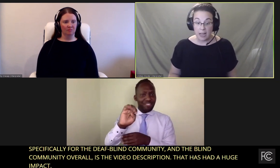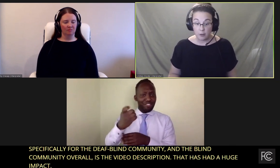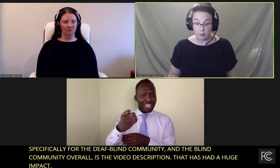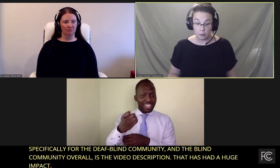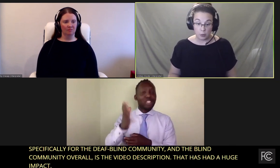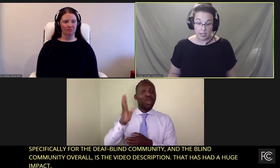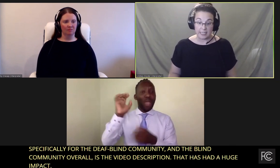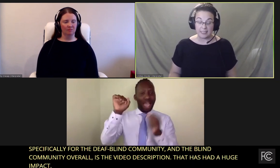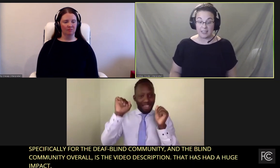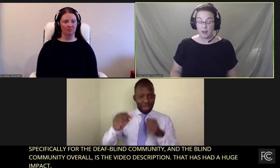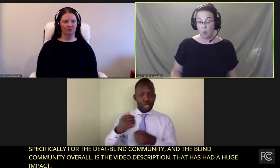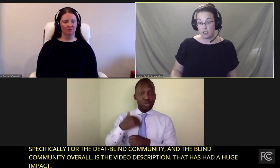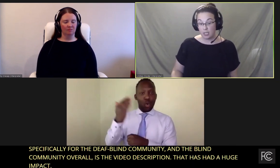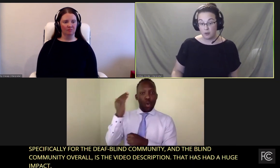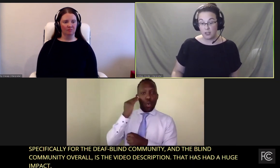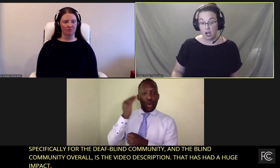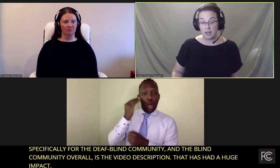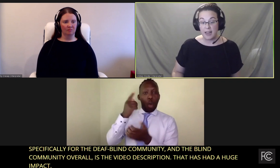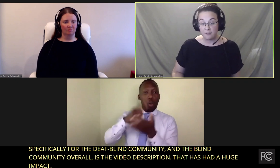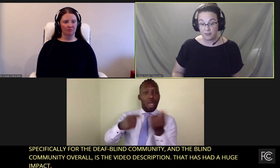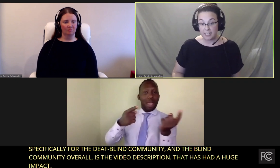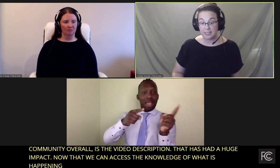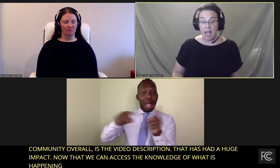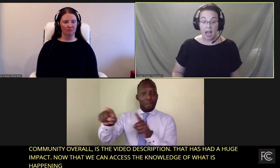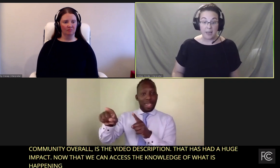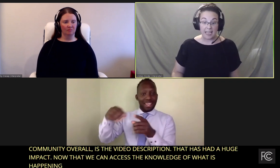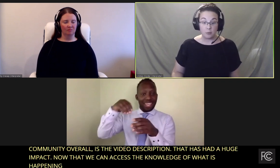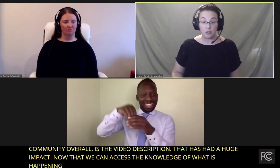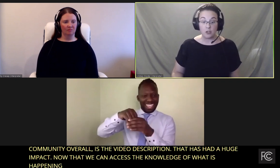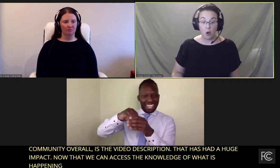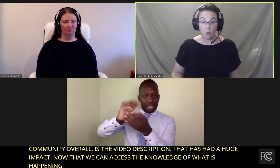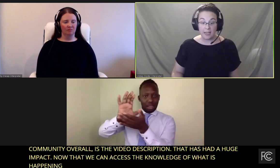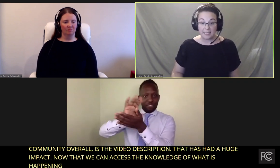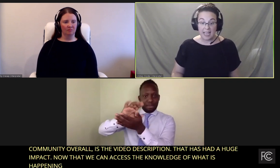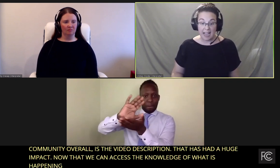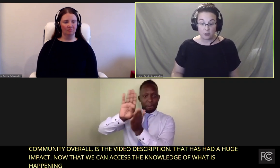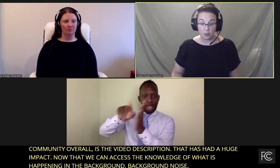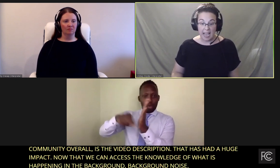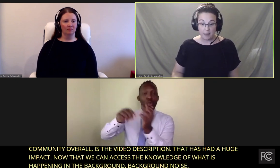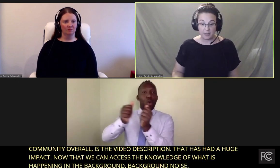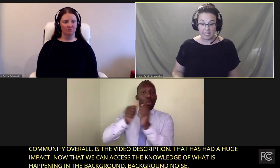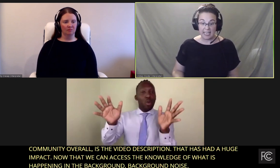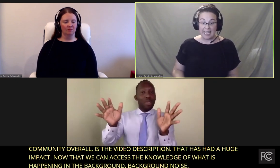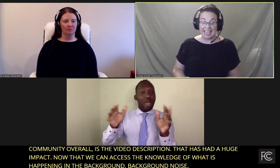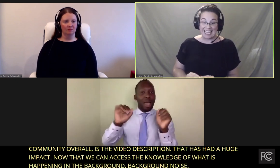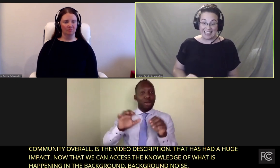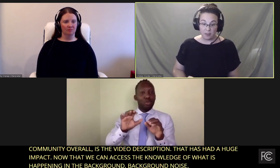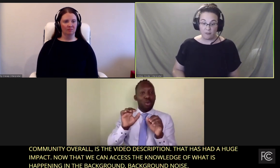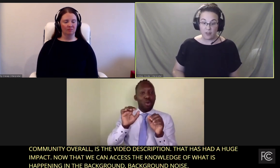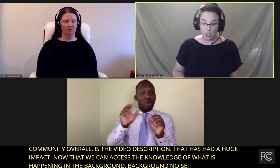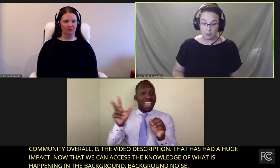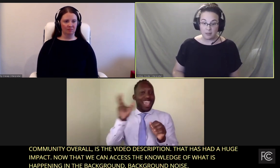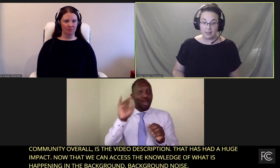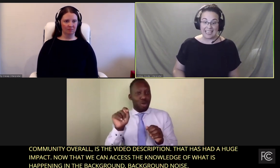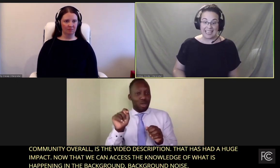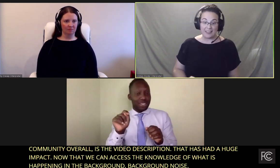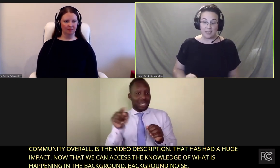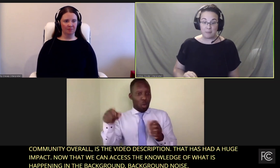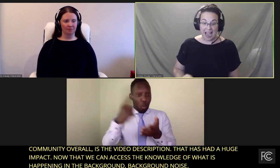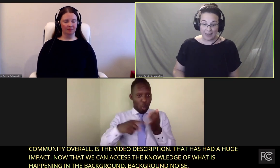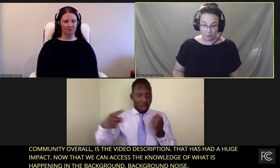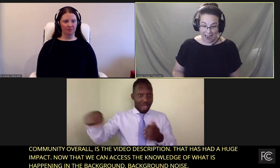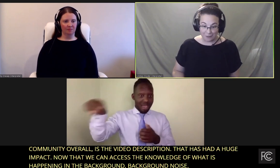background, background noise. If I'm watching a movie on Netflix, I'm able to know what is actually happening in the film,